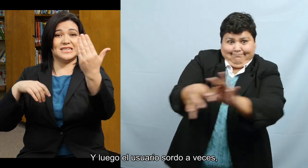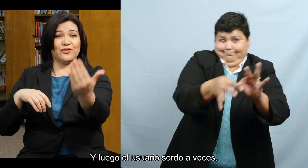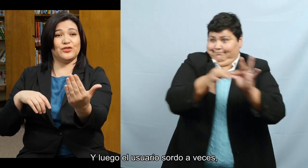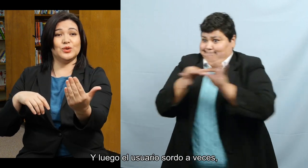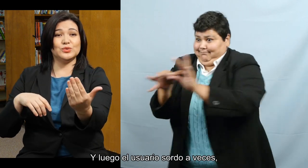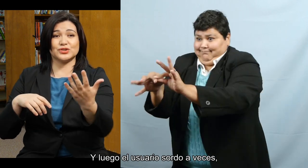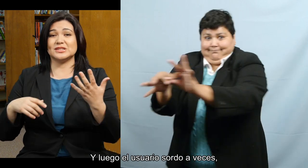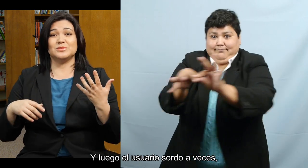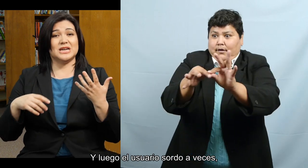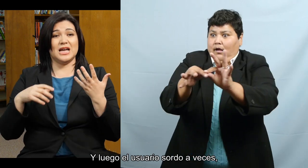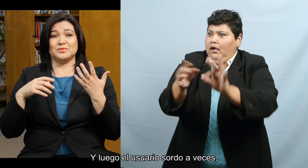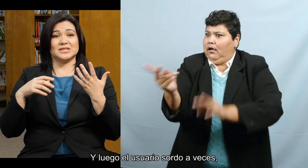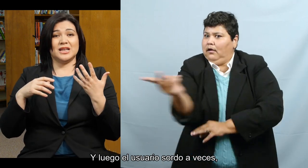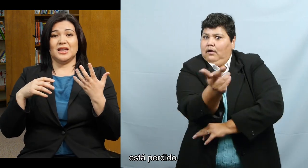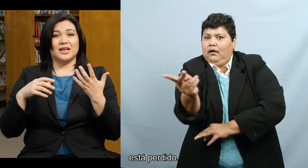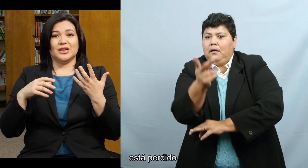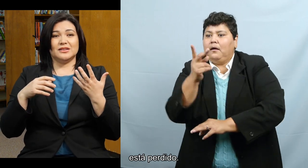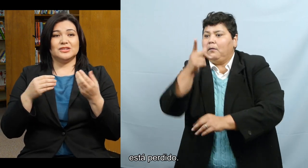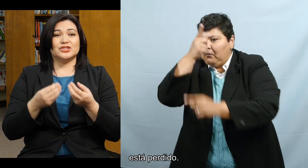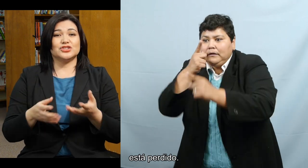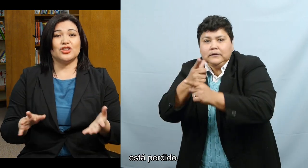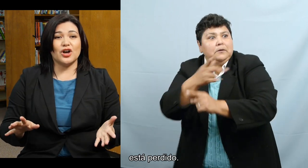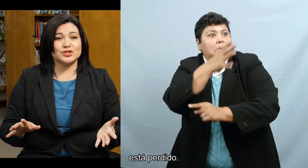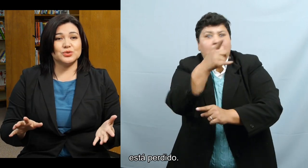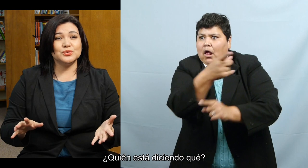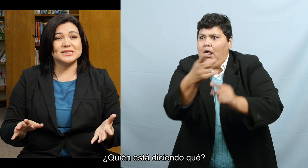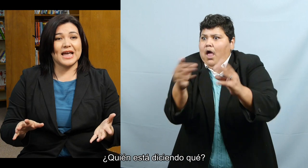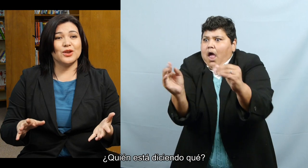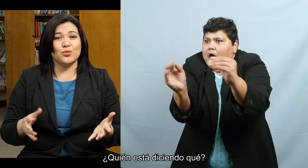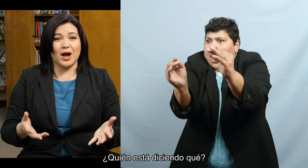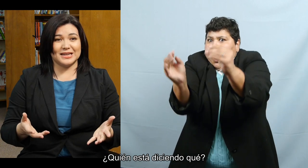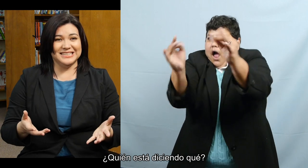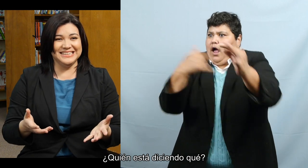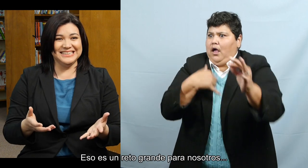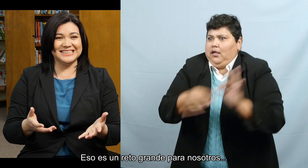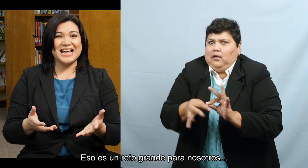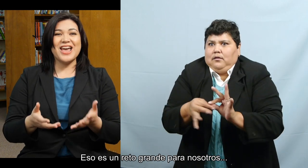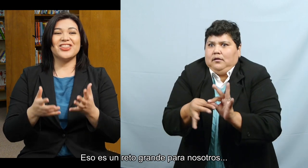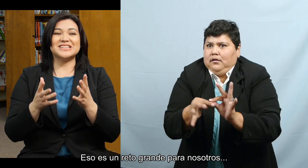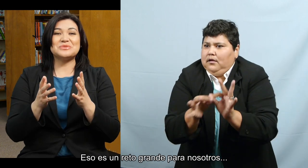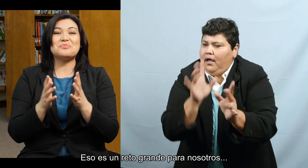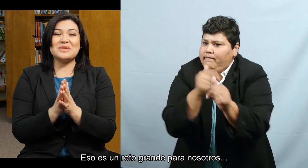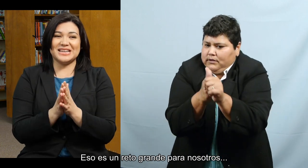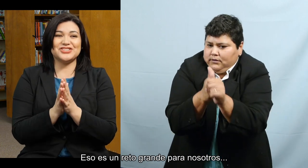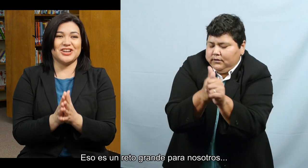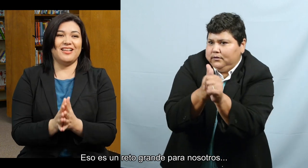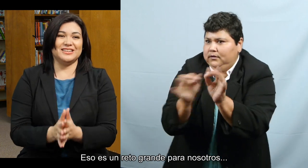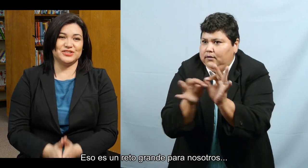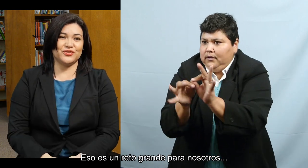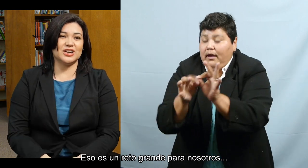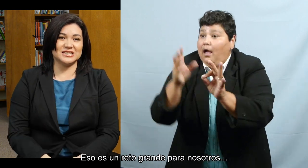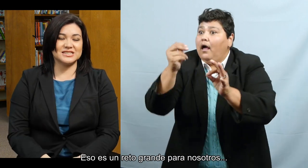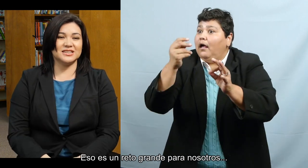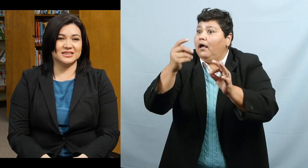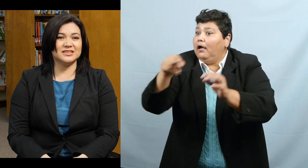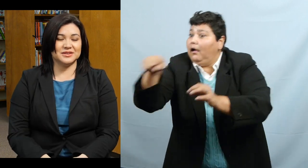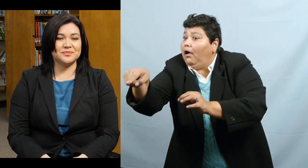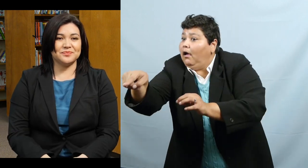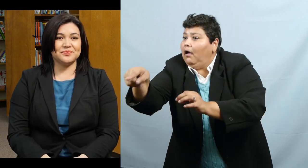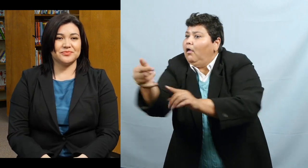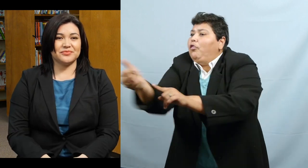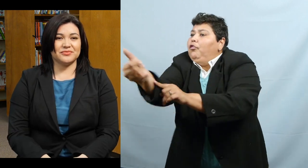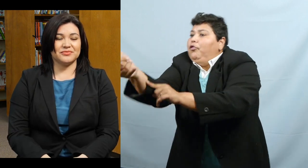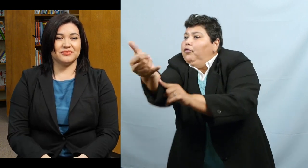and then to deaf users sometimes they're just lost. Who's saying what? That's a big challenge for us.